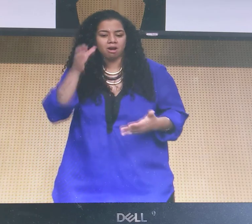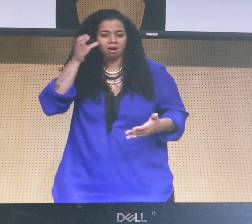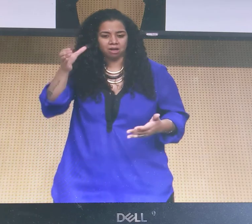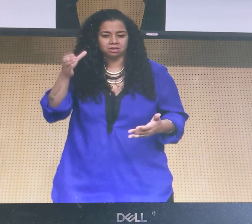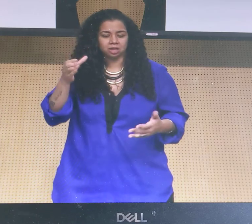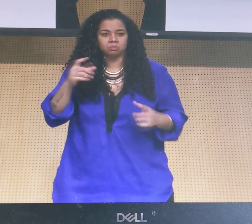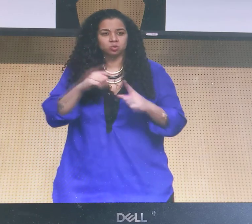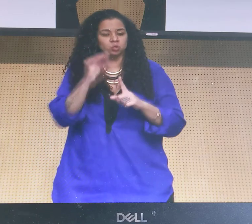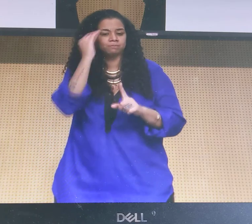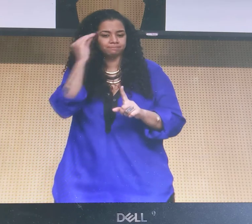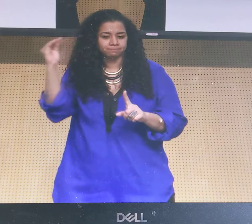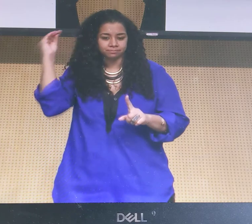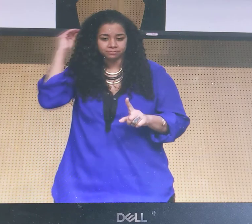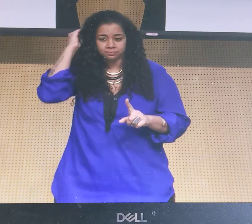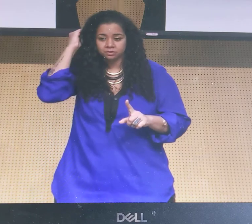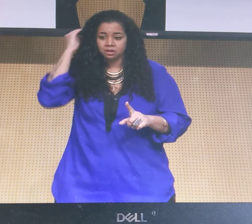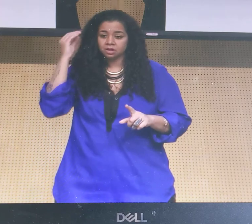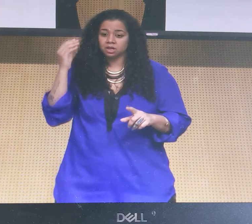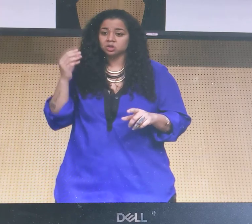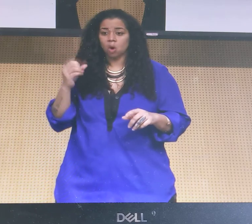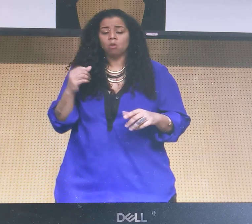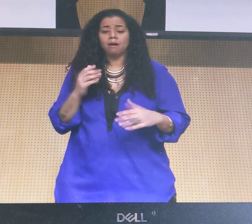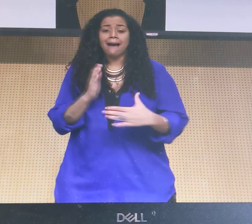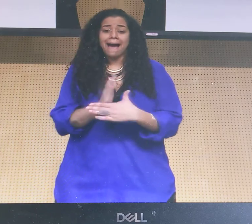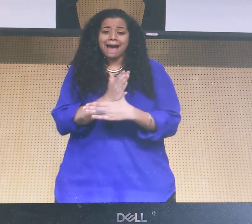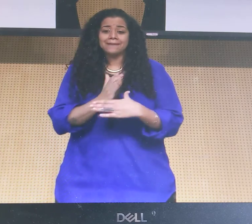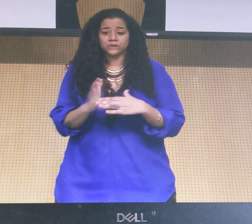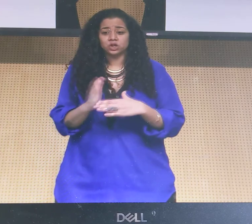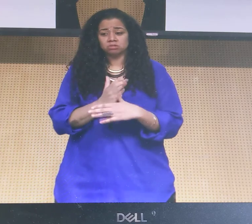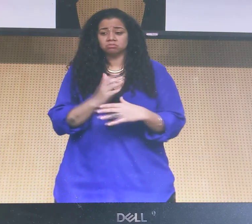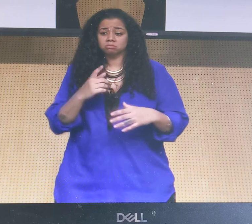That was a really cool, a really good concept for me to keep in mind.